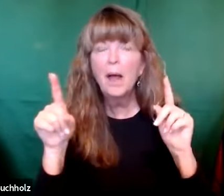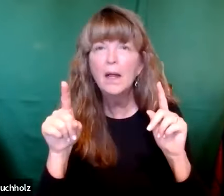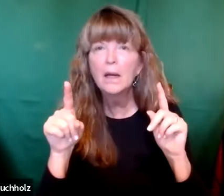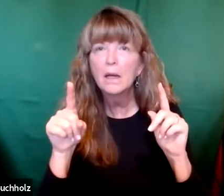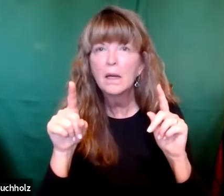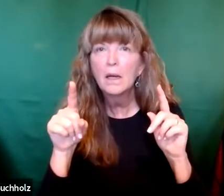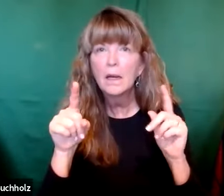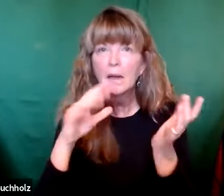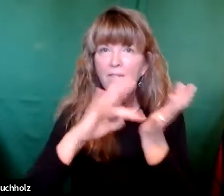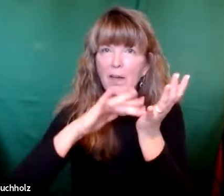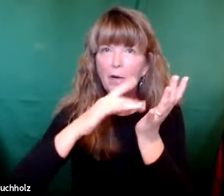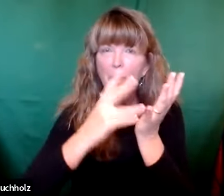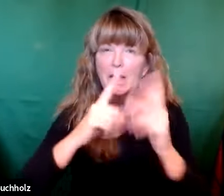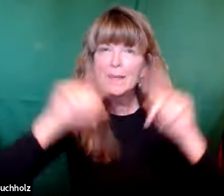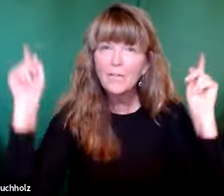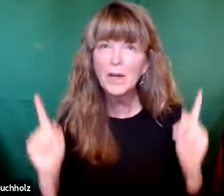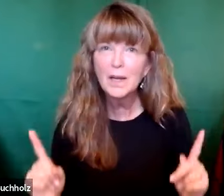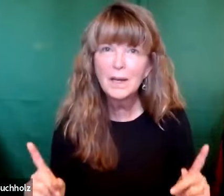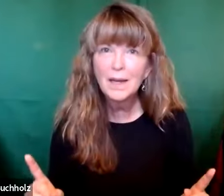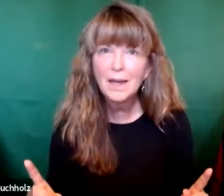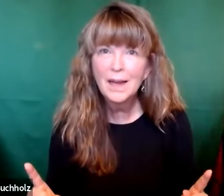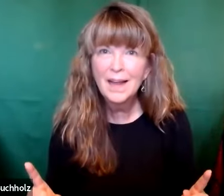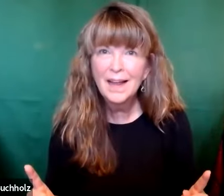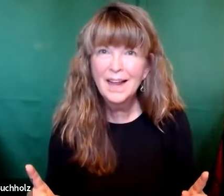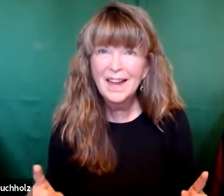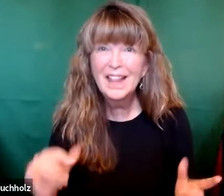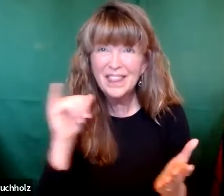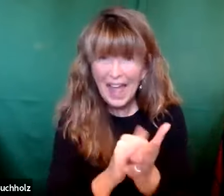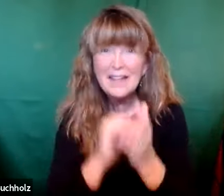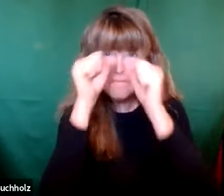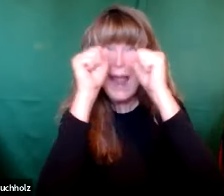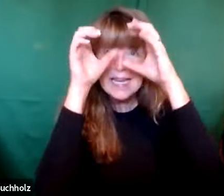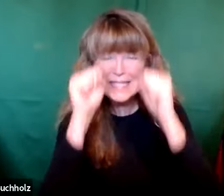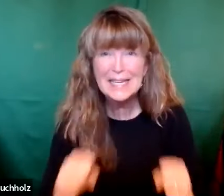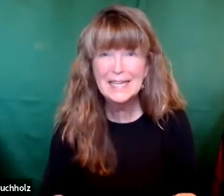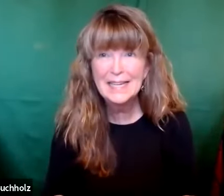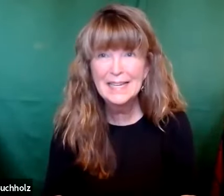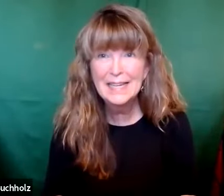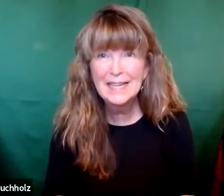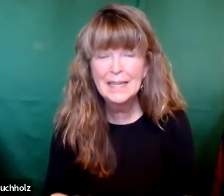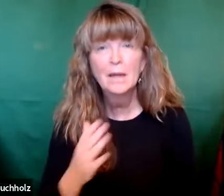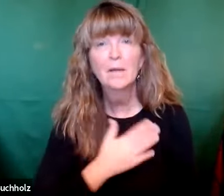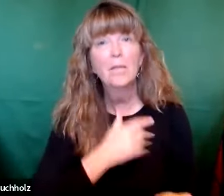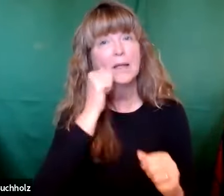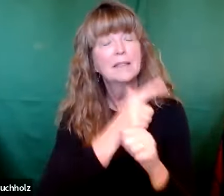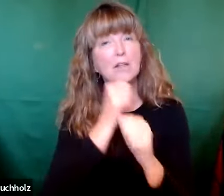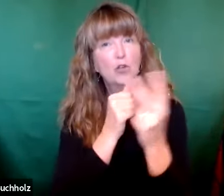the same way. They look alike. But their fingerprints are totally different. And that's amazing.